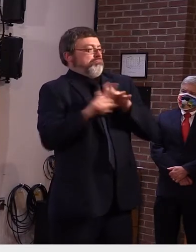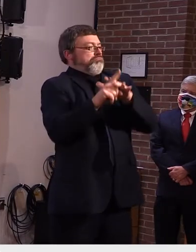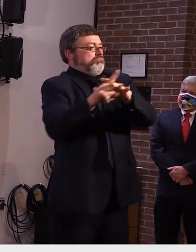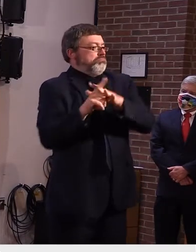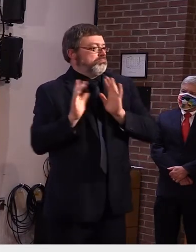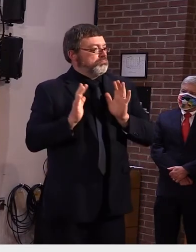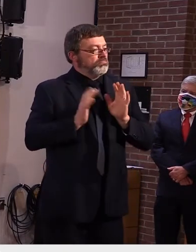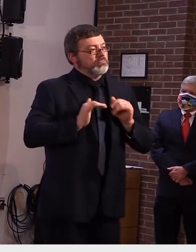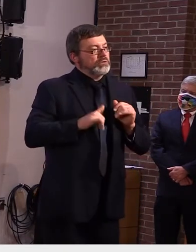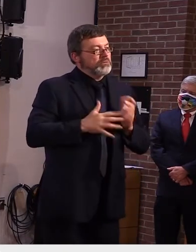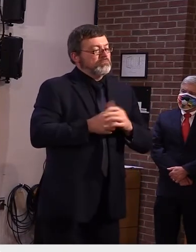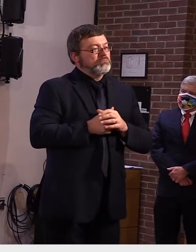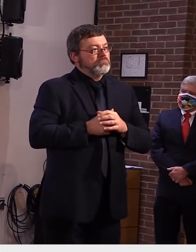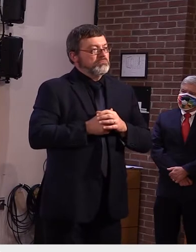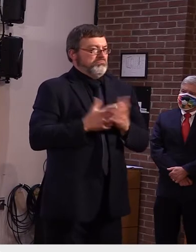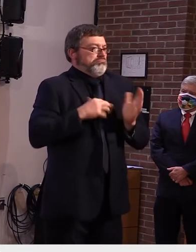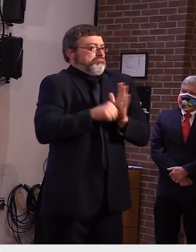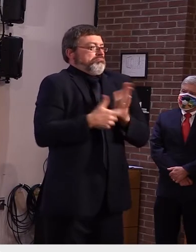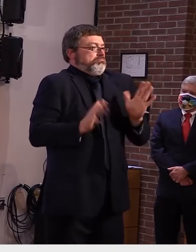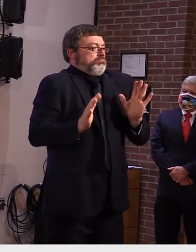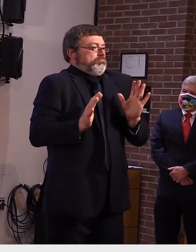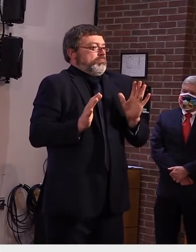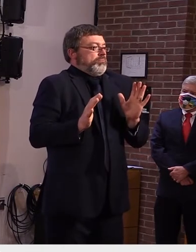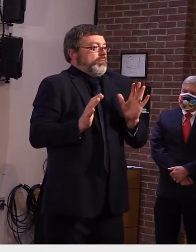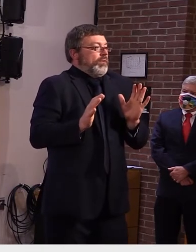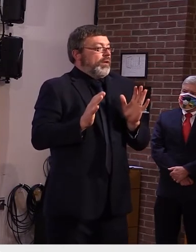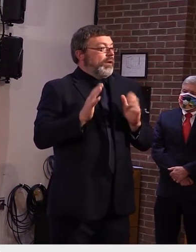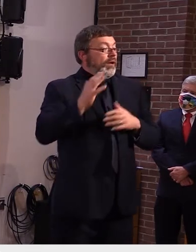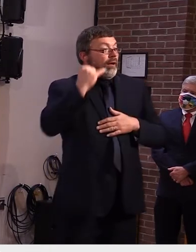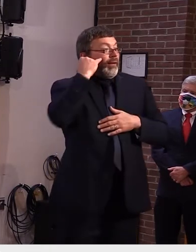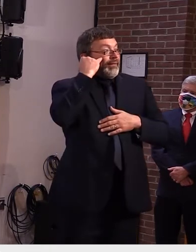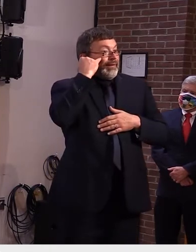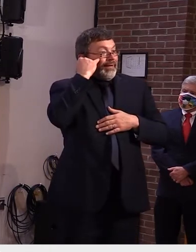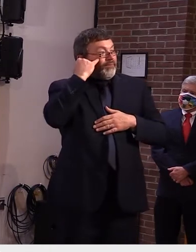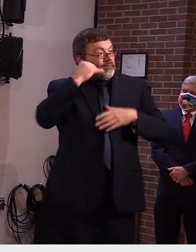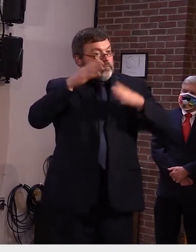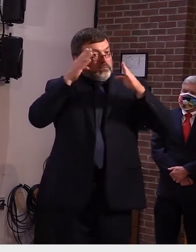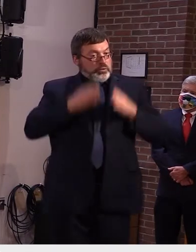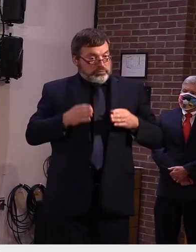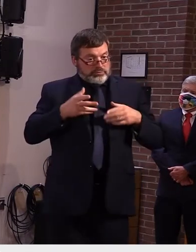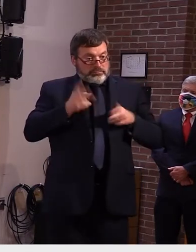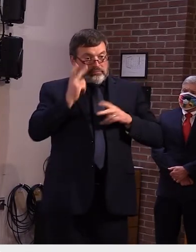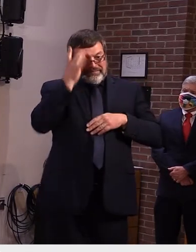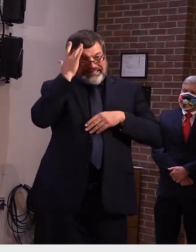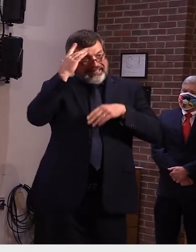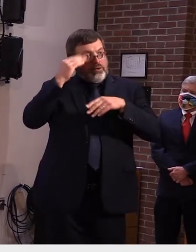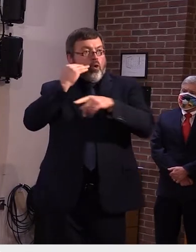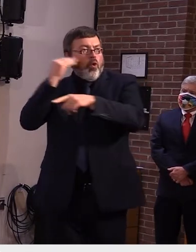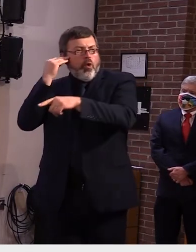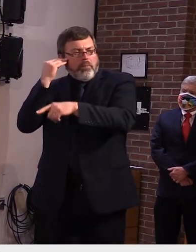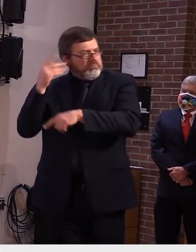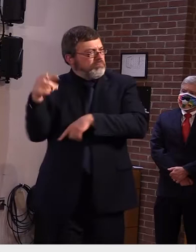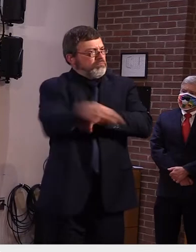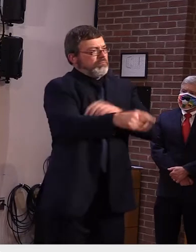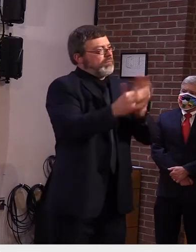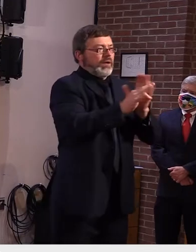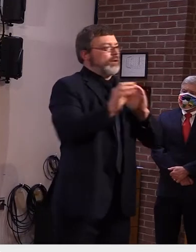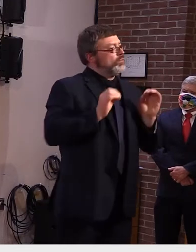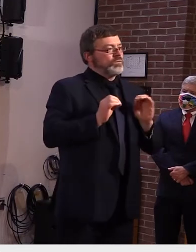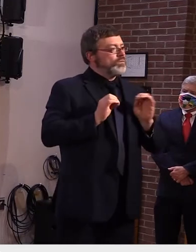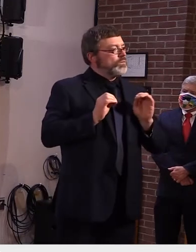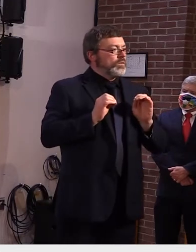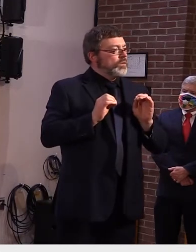household contact um let's say there's an adult who's positive and they have a school-aged child at home